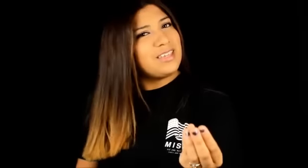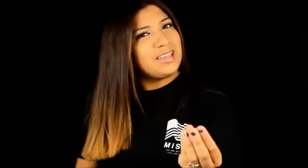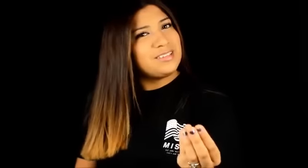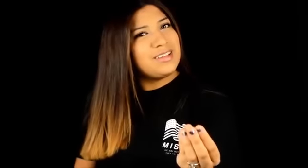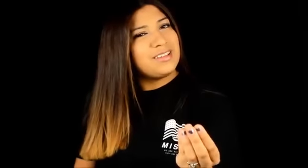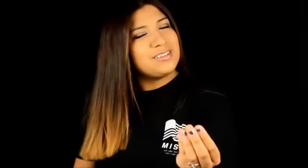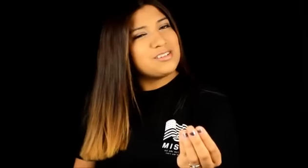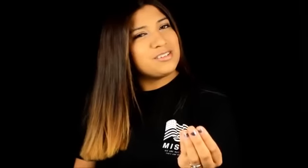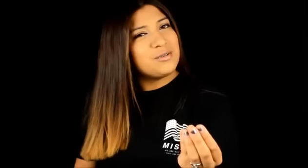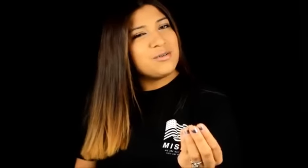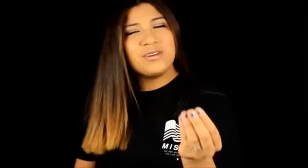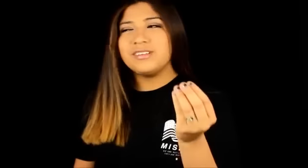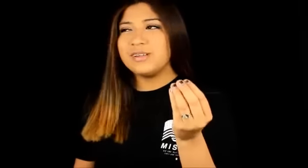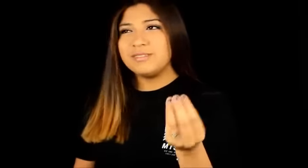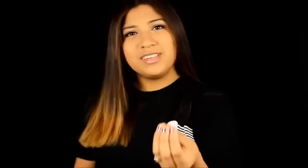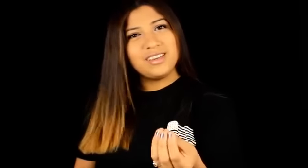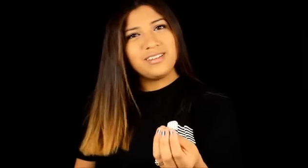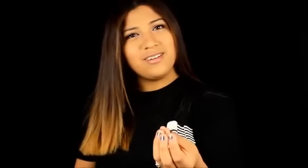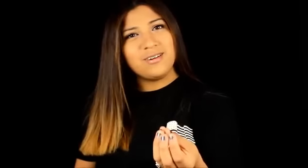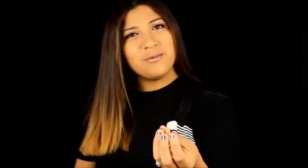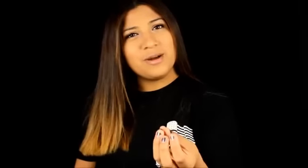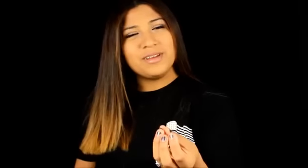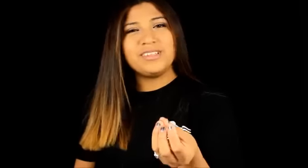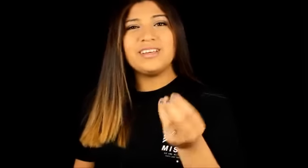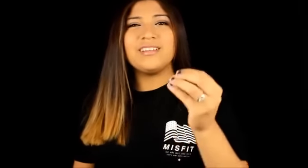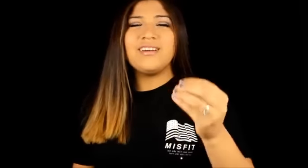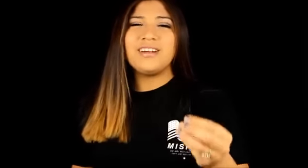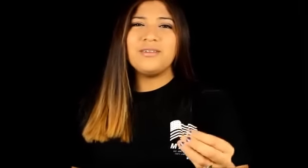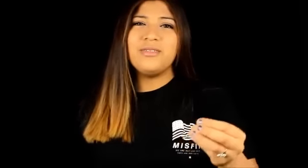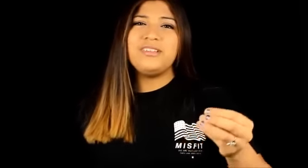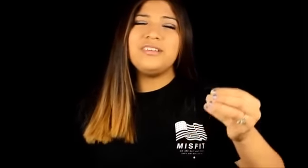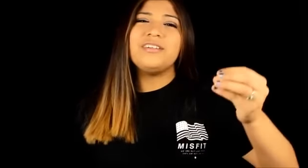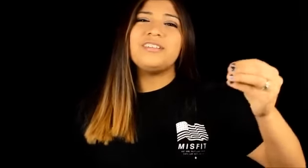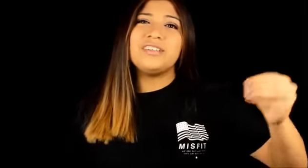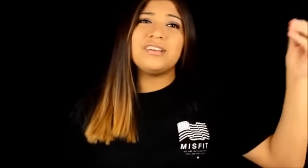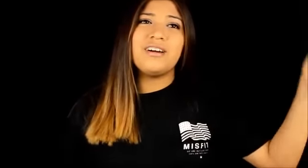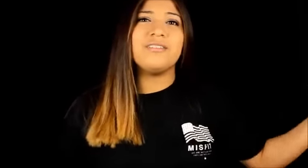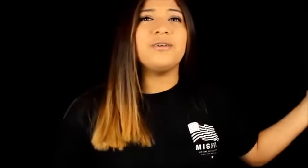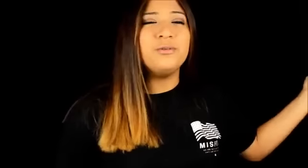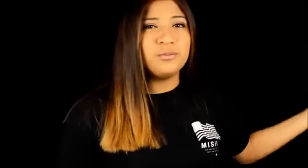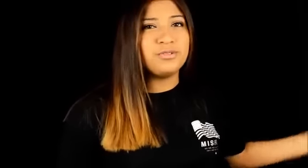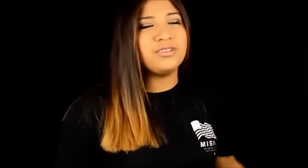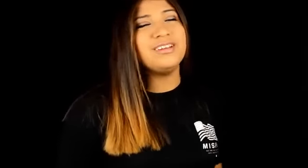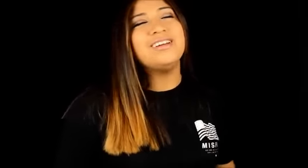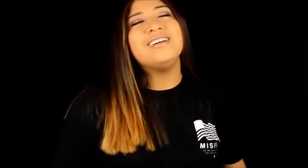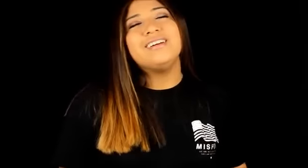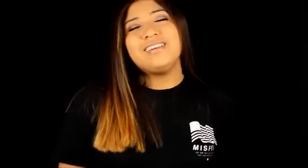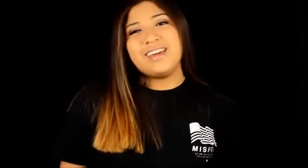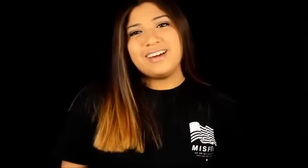that's not just a chorus I'm singing along why am I singing along I know these lyrics it's a cover oops yeah